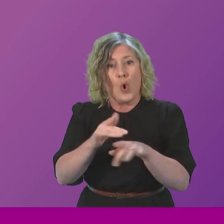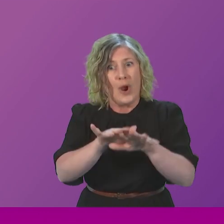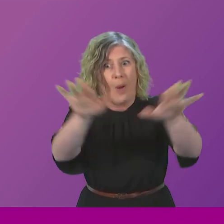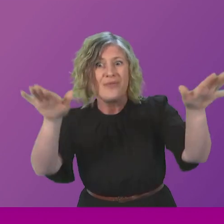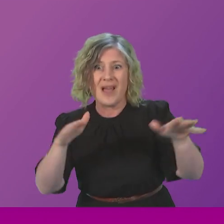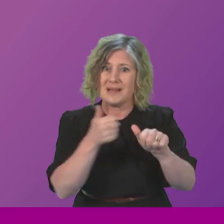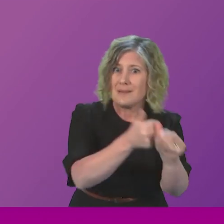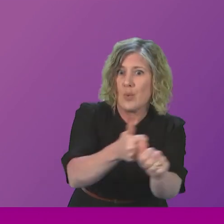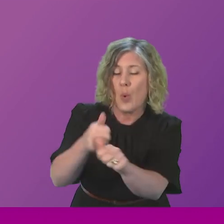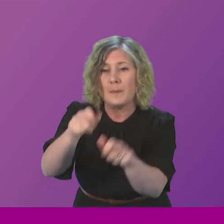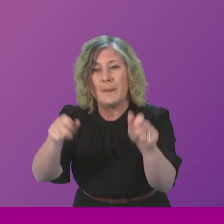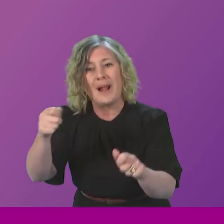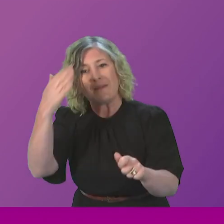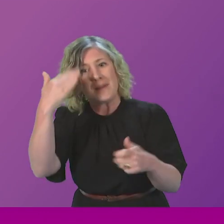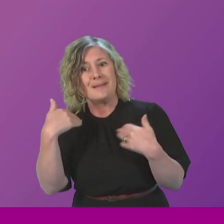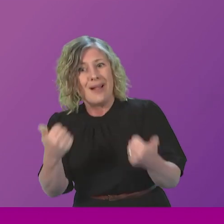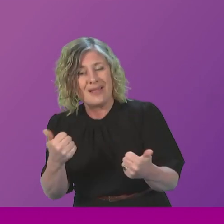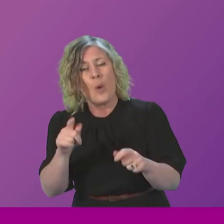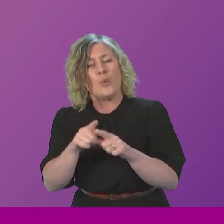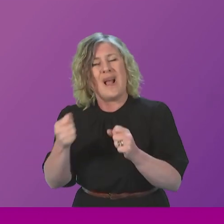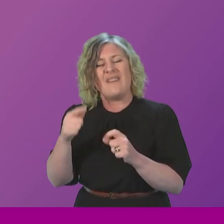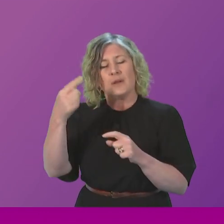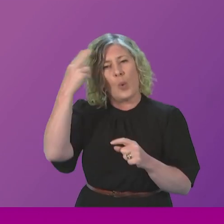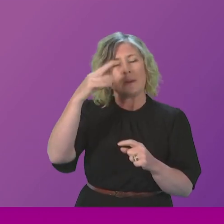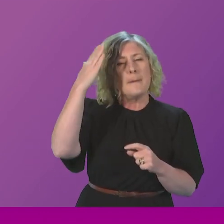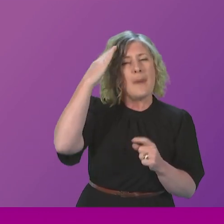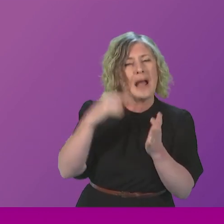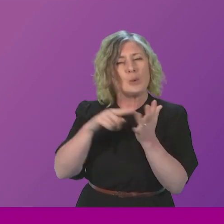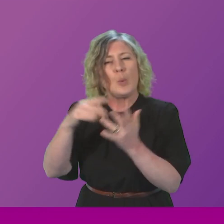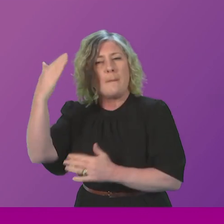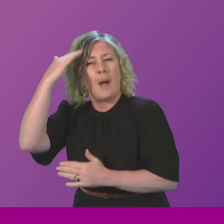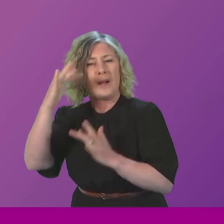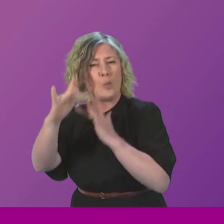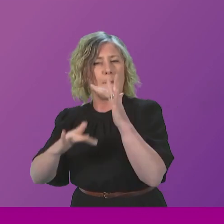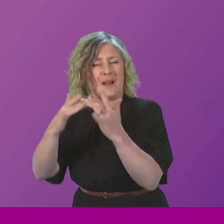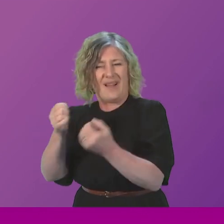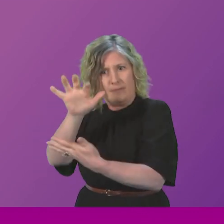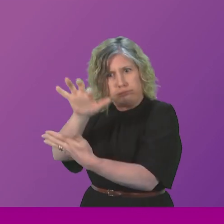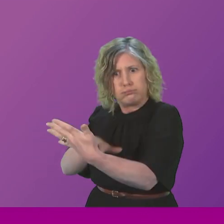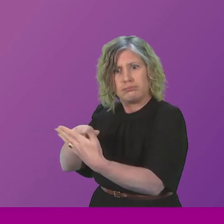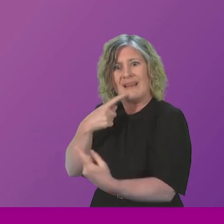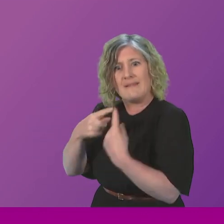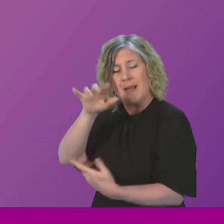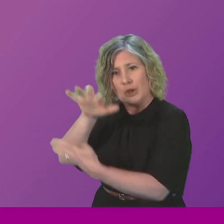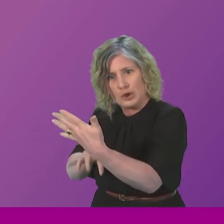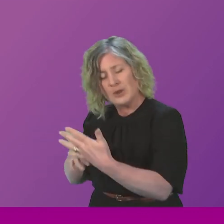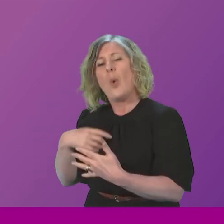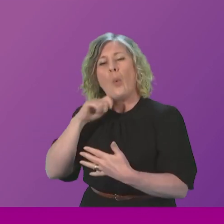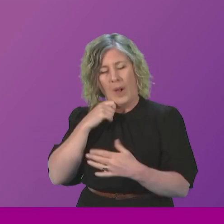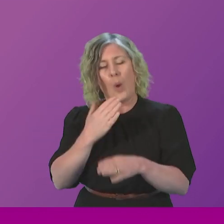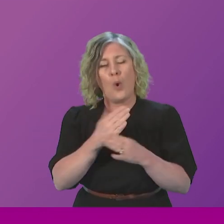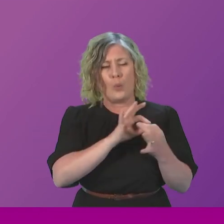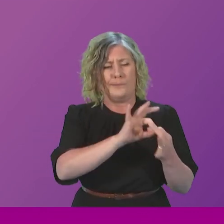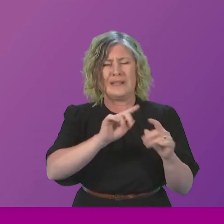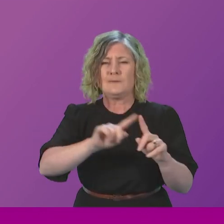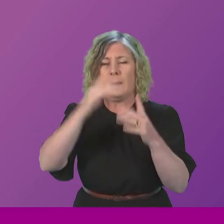population on the Mind to Mind Wellbeing website, and we will continue to work with money and, indeed, mental health partners to look at